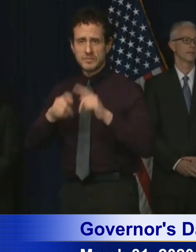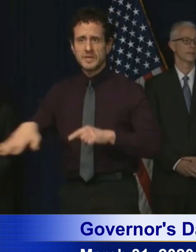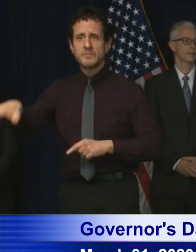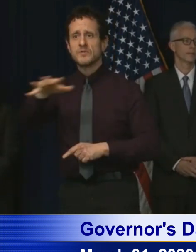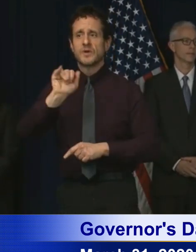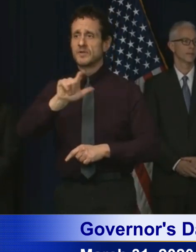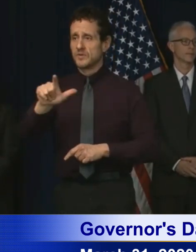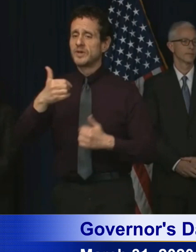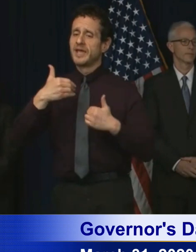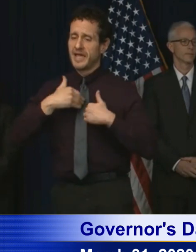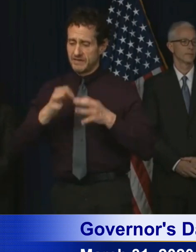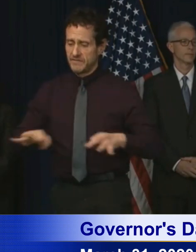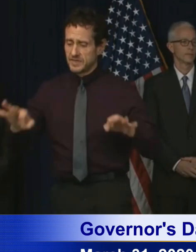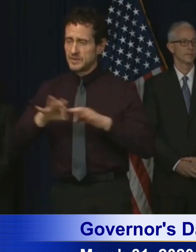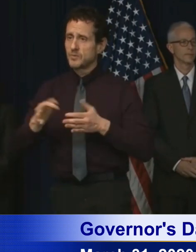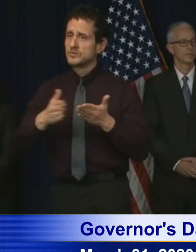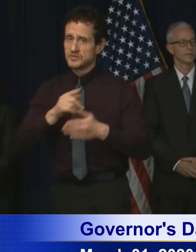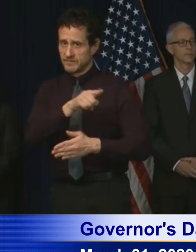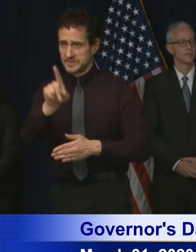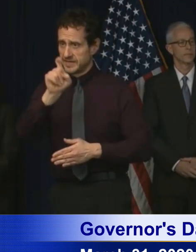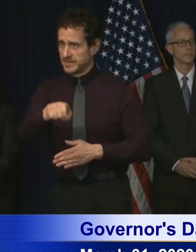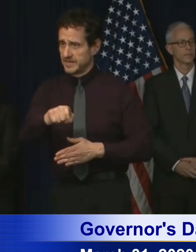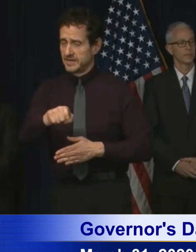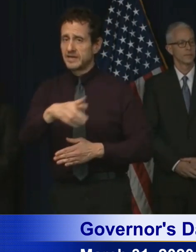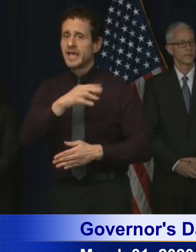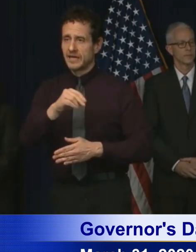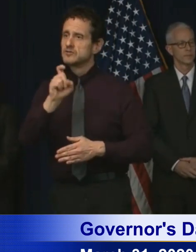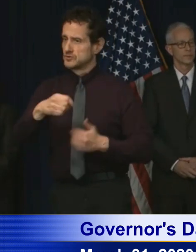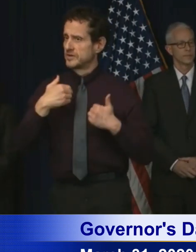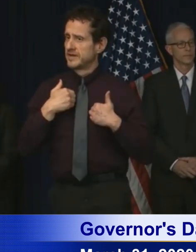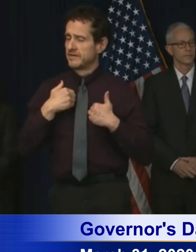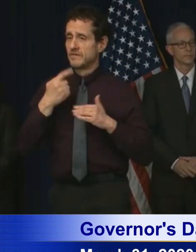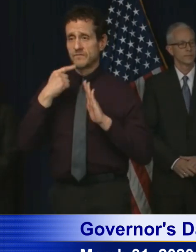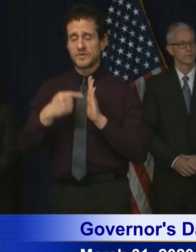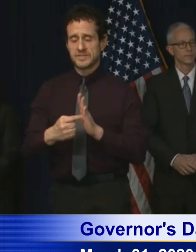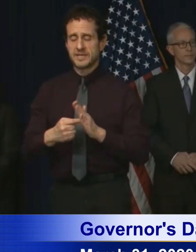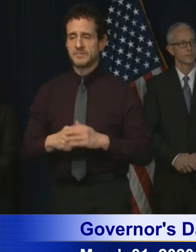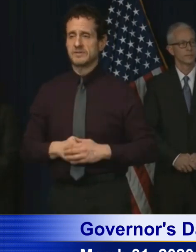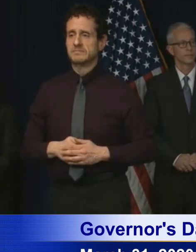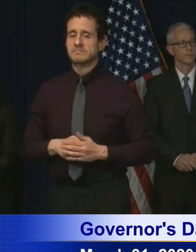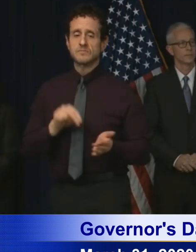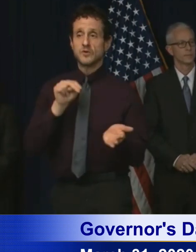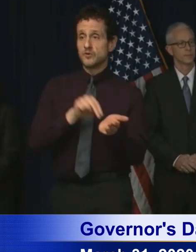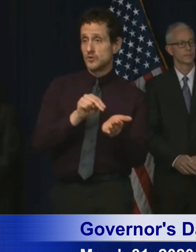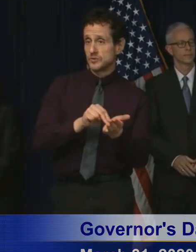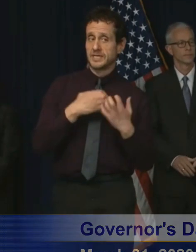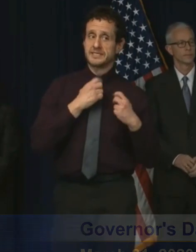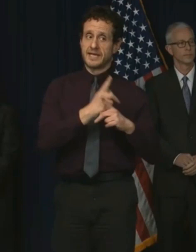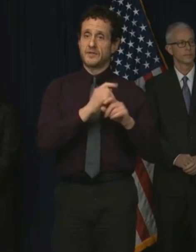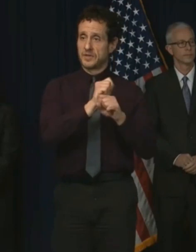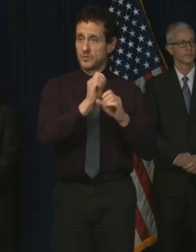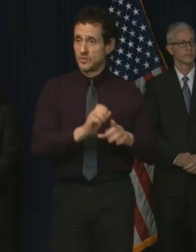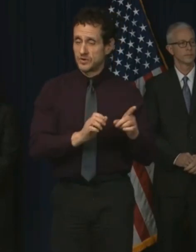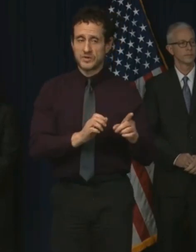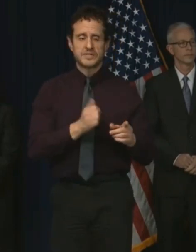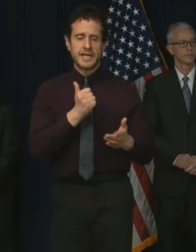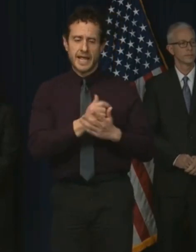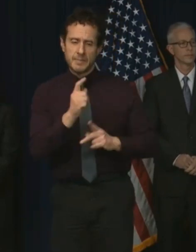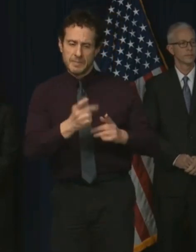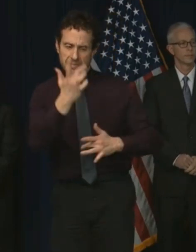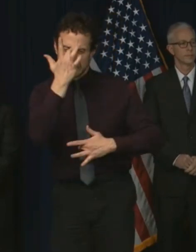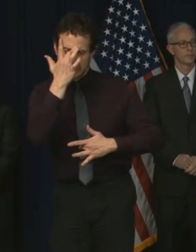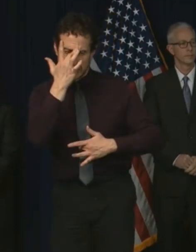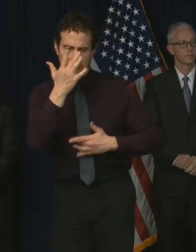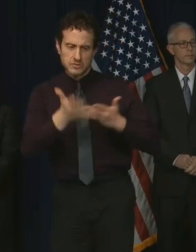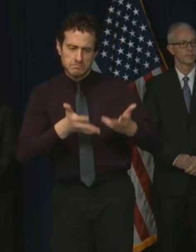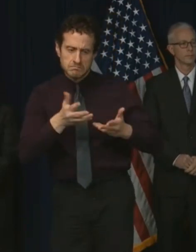receive the essential services they need and deserve. For example, nurses and other health care workers healing the sick from this